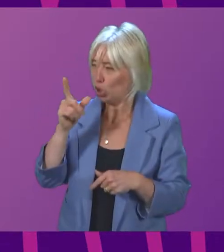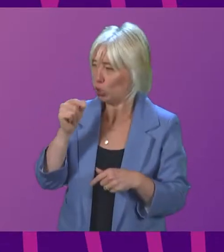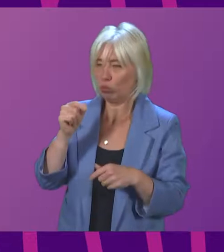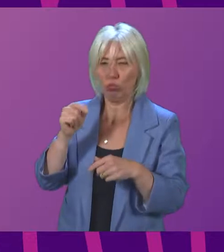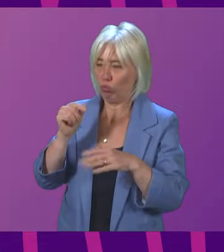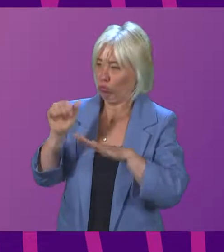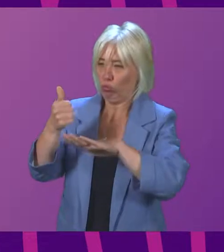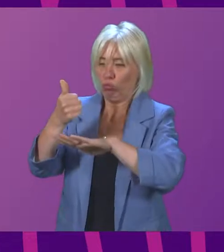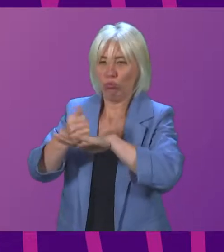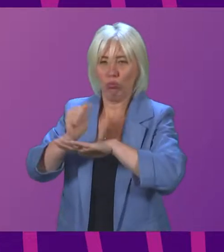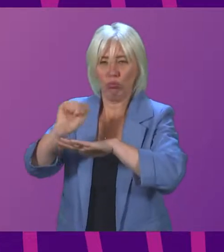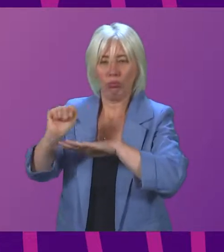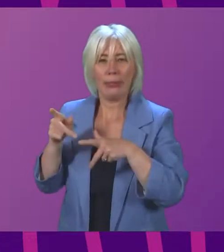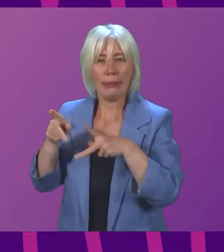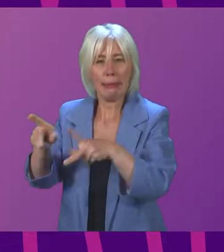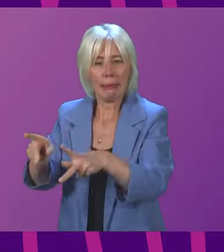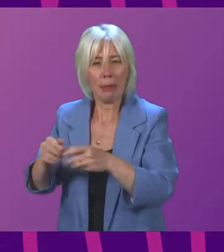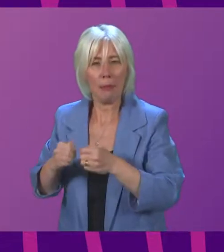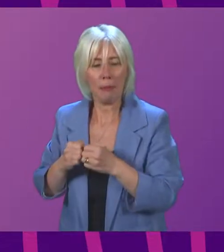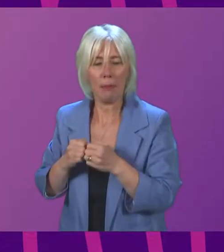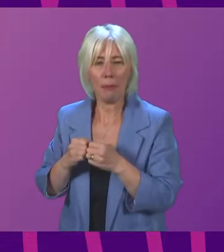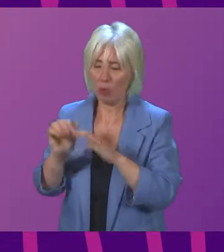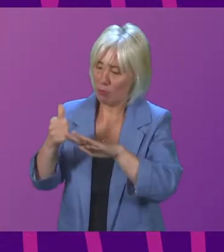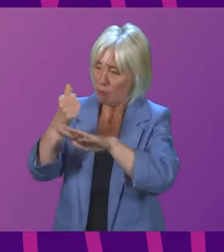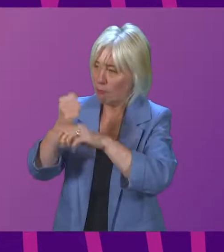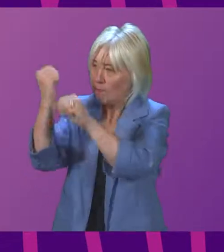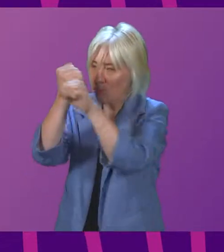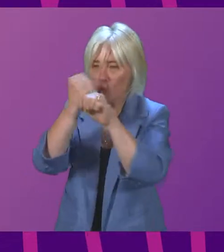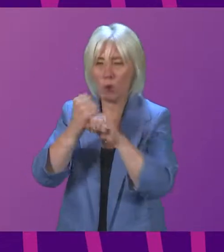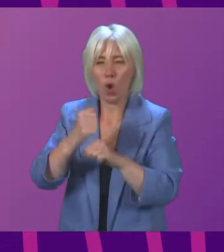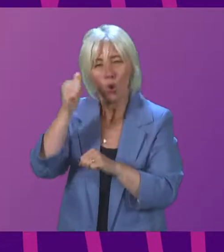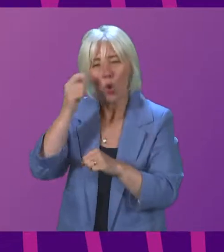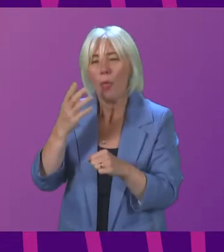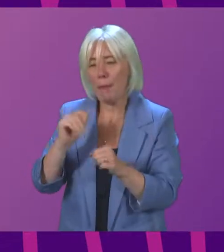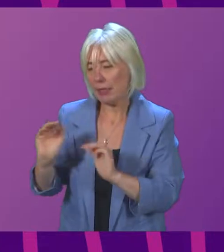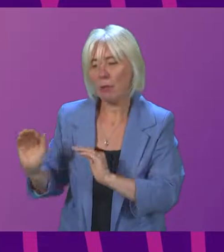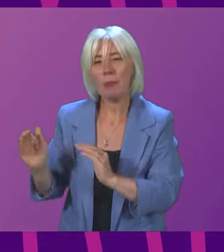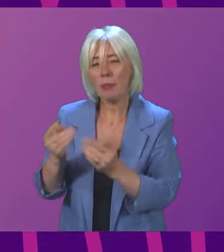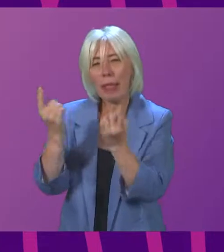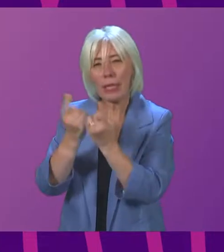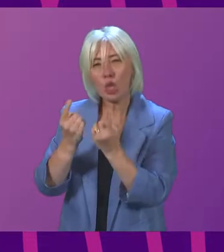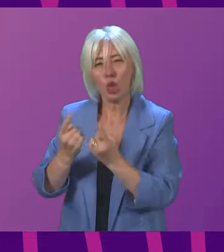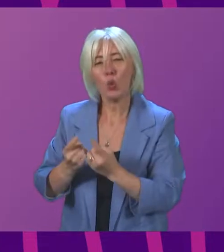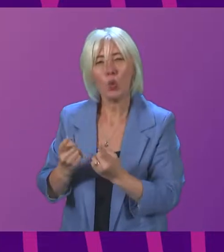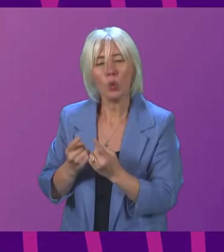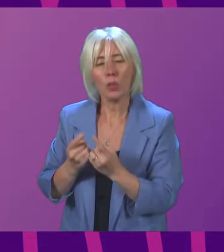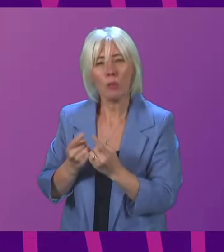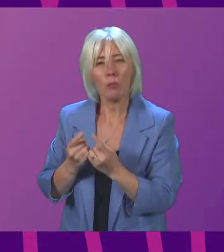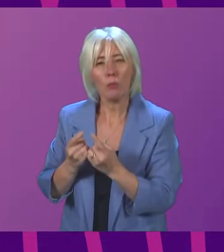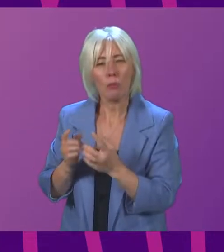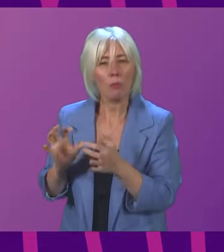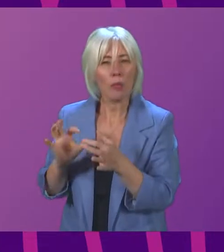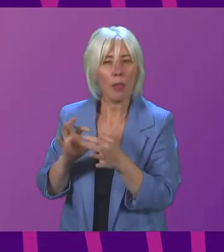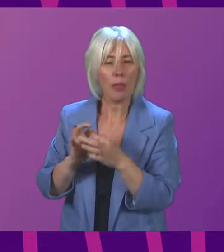installed. Because we do understand that there have been some supply issues around the supply of